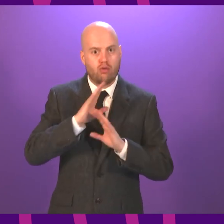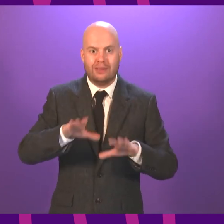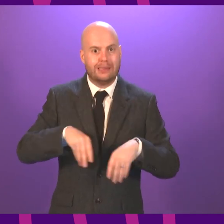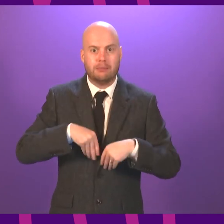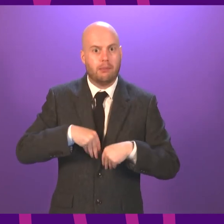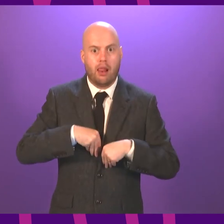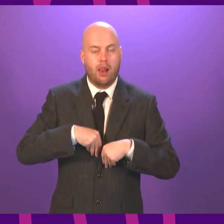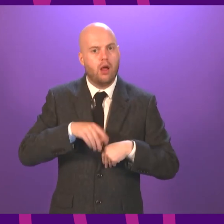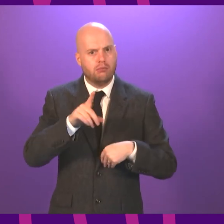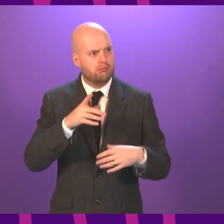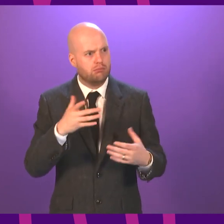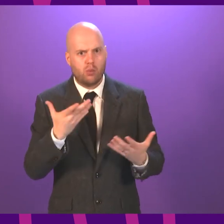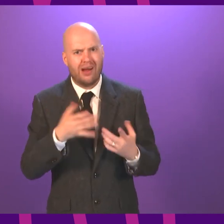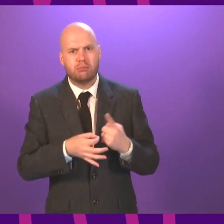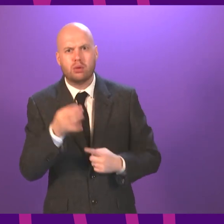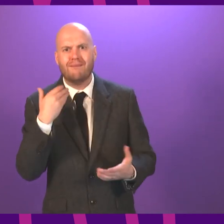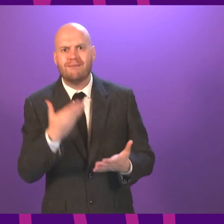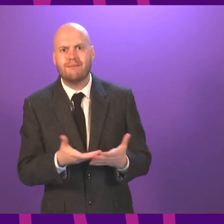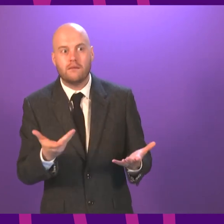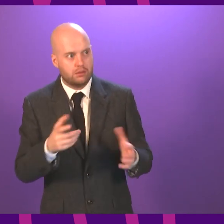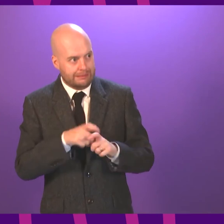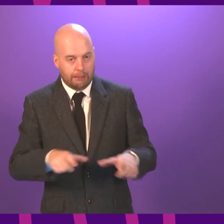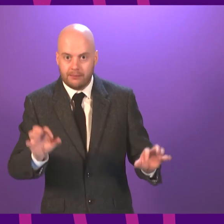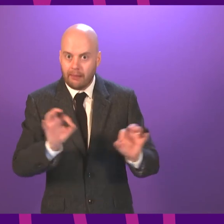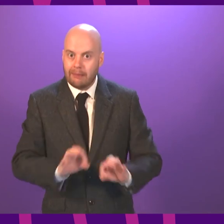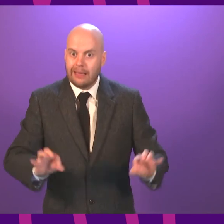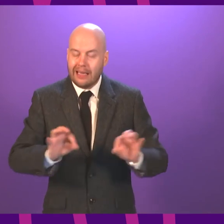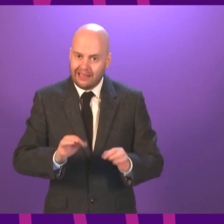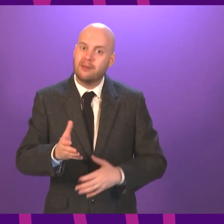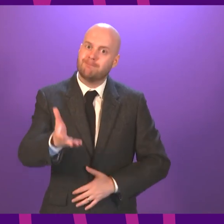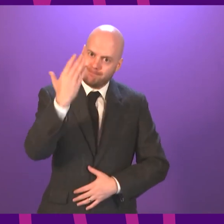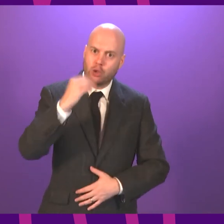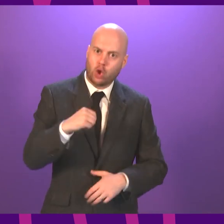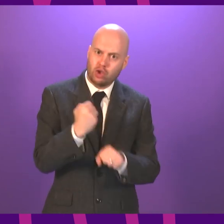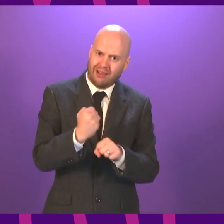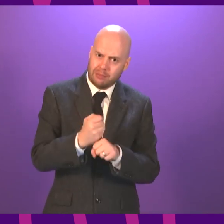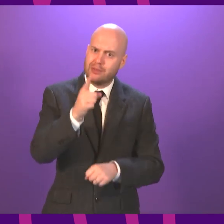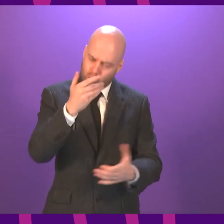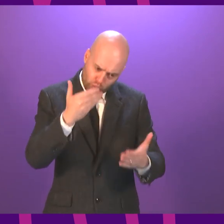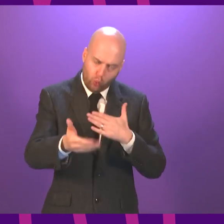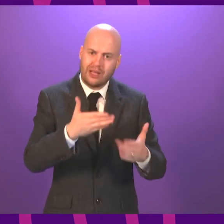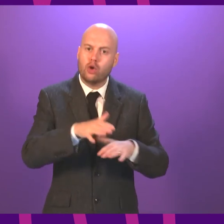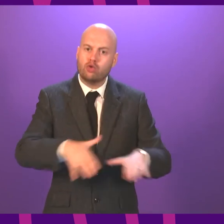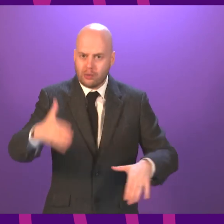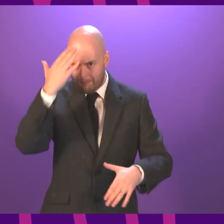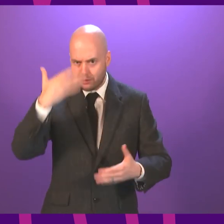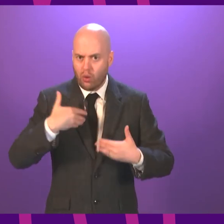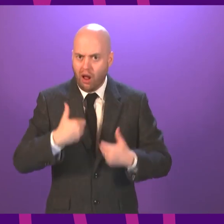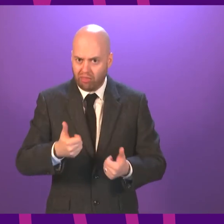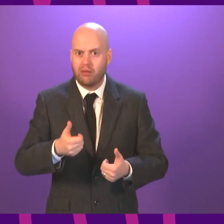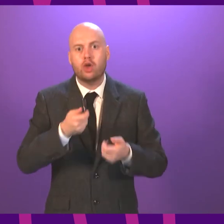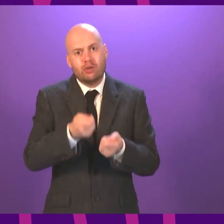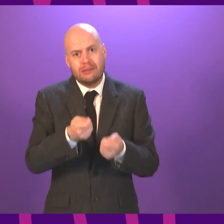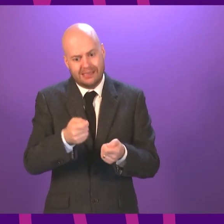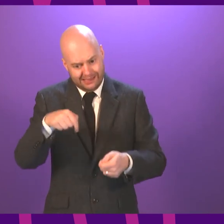going to get a grip of the children's mental health treatment crisis in Scotland today? First Minister, can I